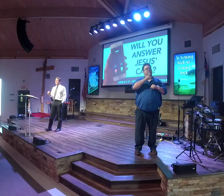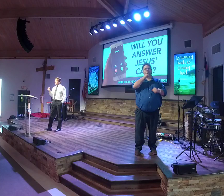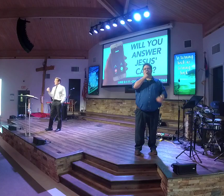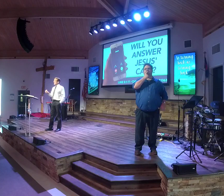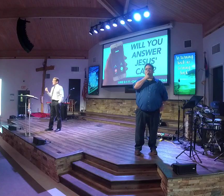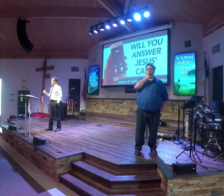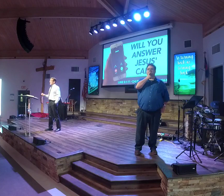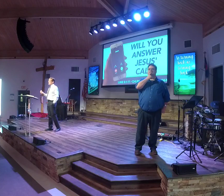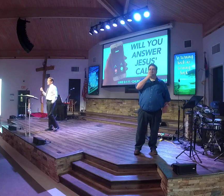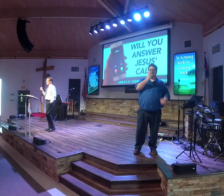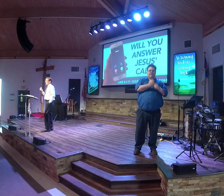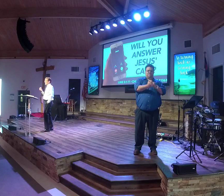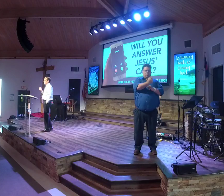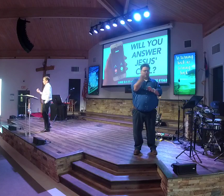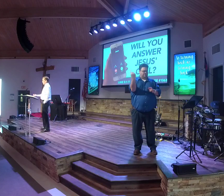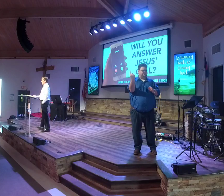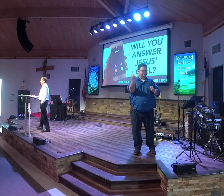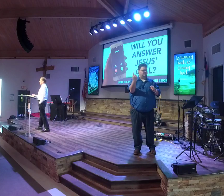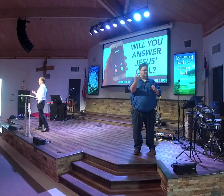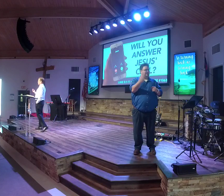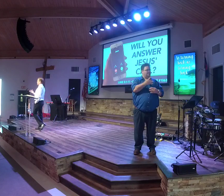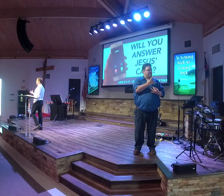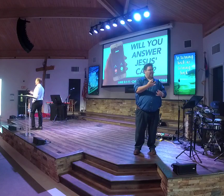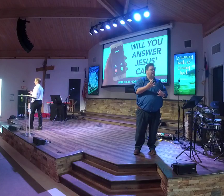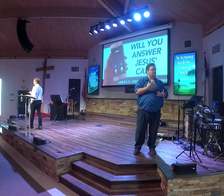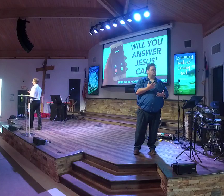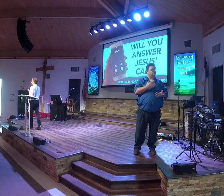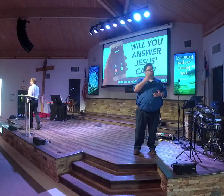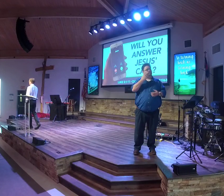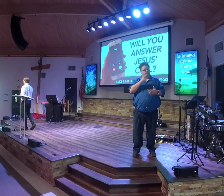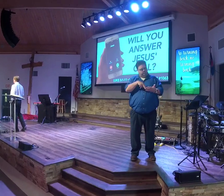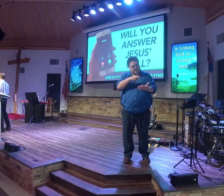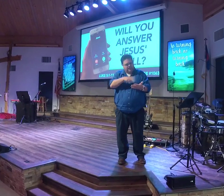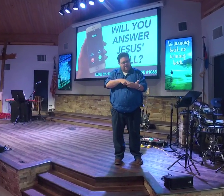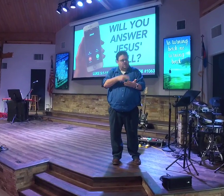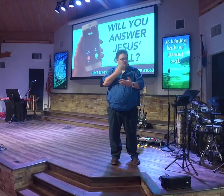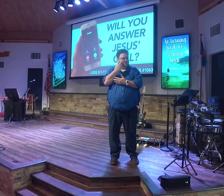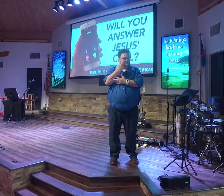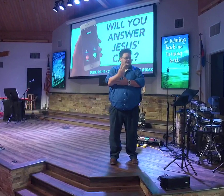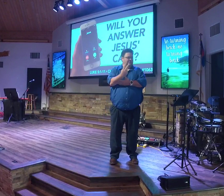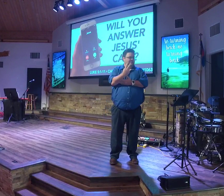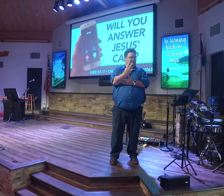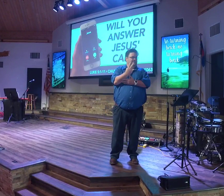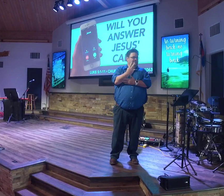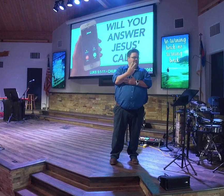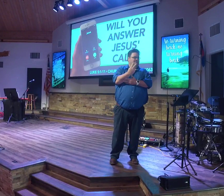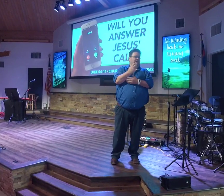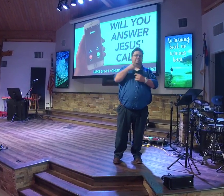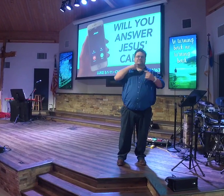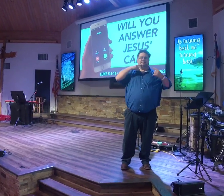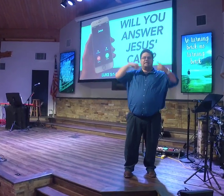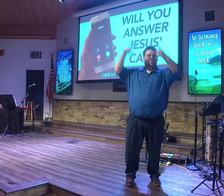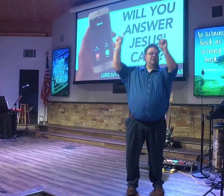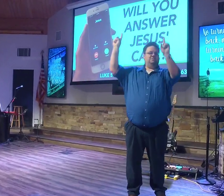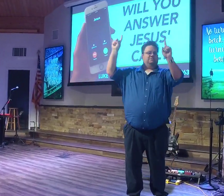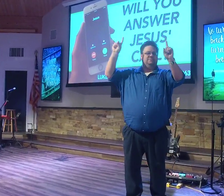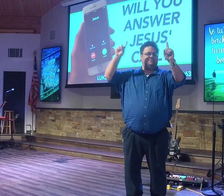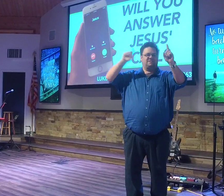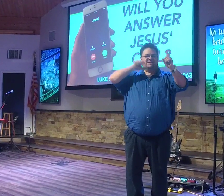Everybody likes to read or see an unlikely success story. In other words,